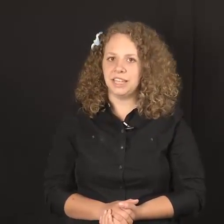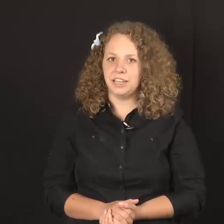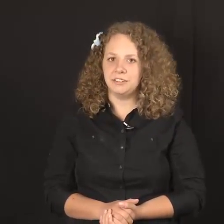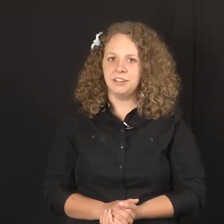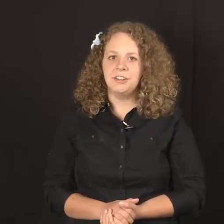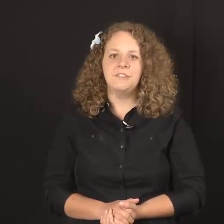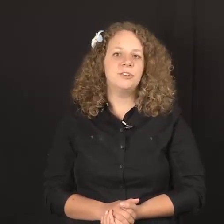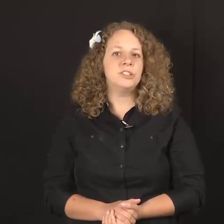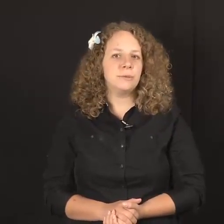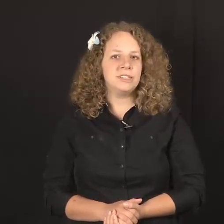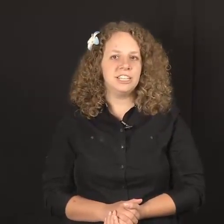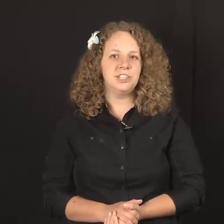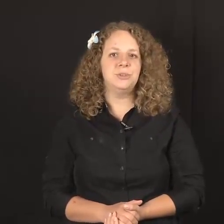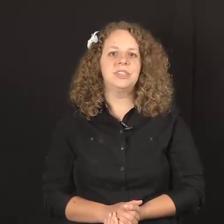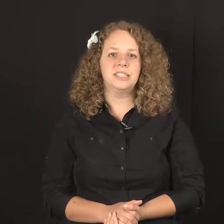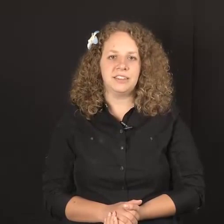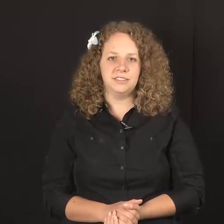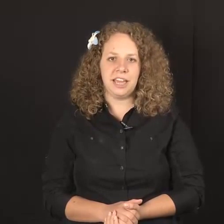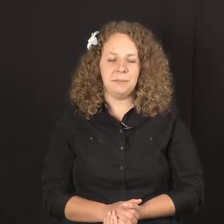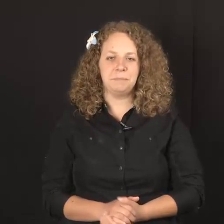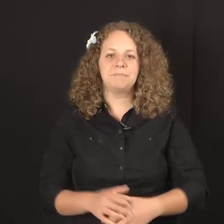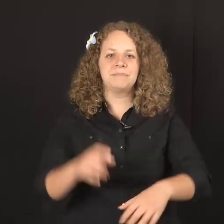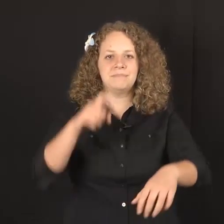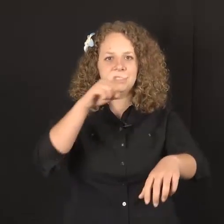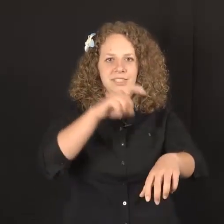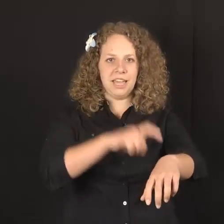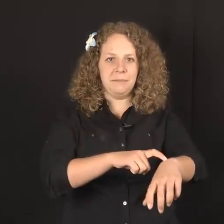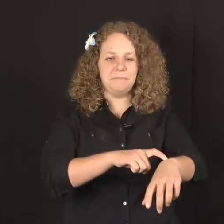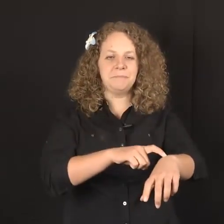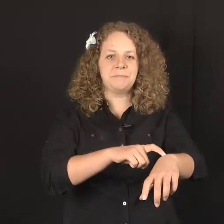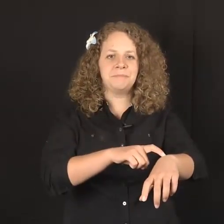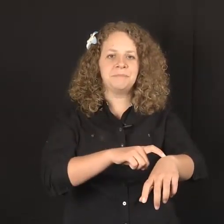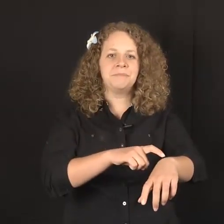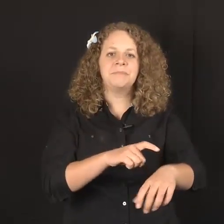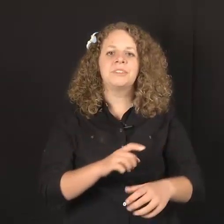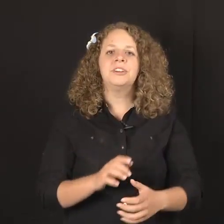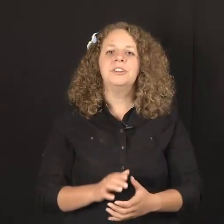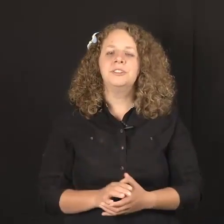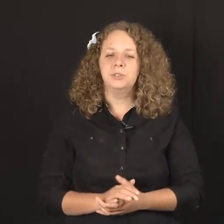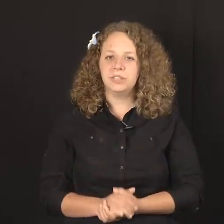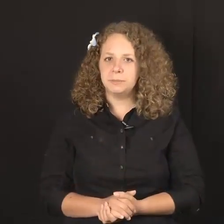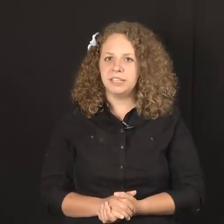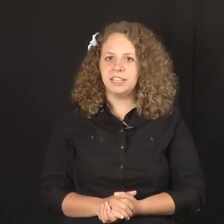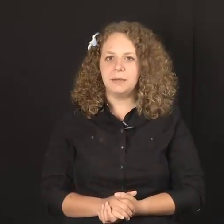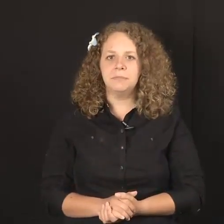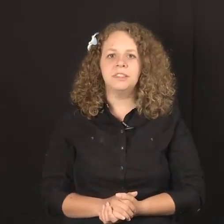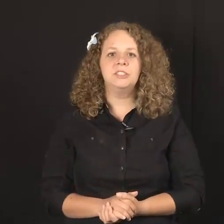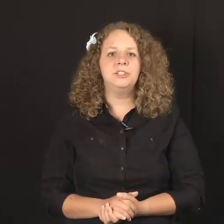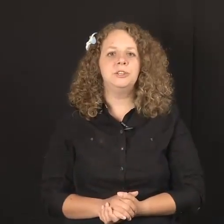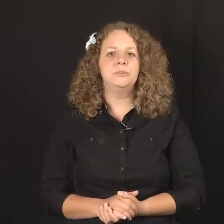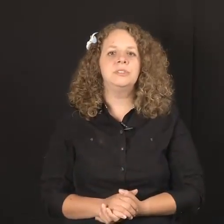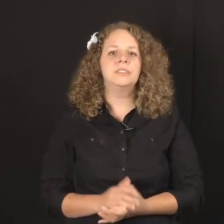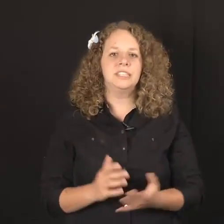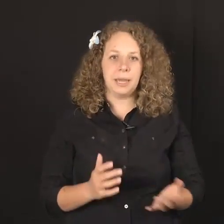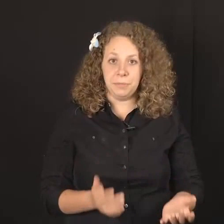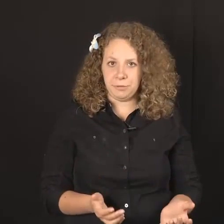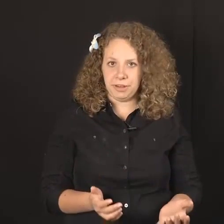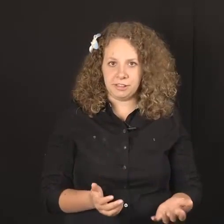sign. First, I want to teach you the sign time. Time. To explain time, let's use the time 3 o